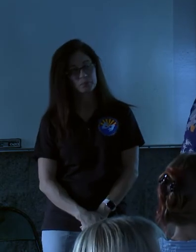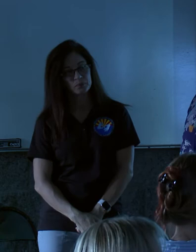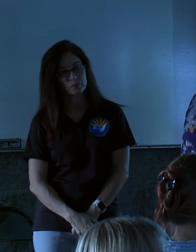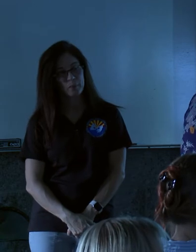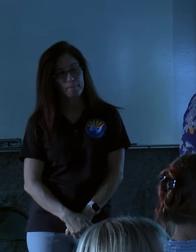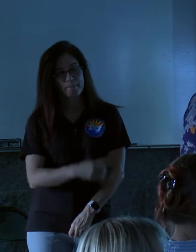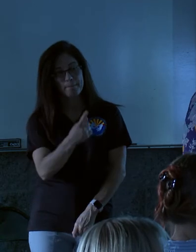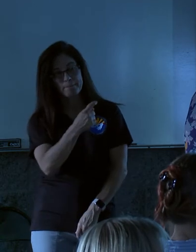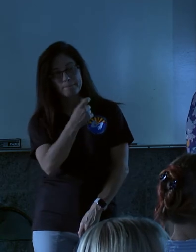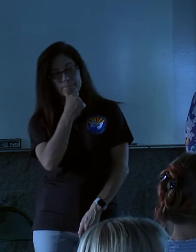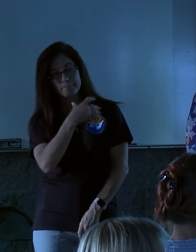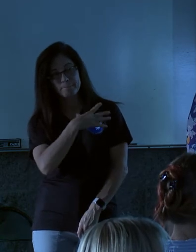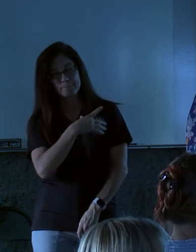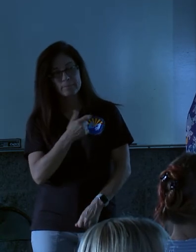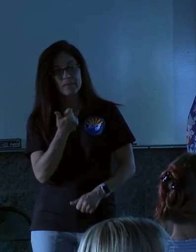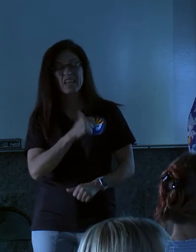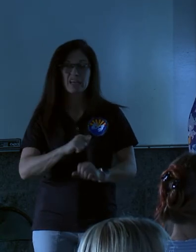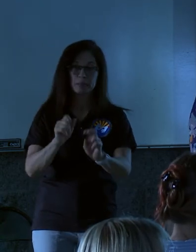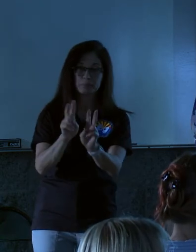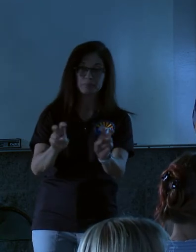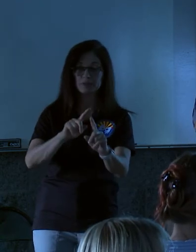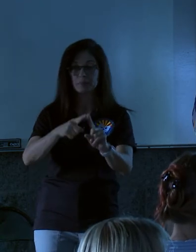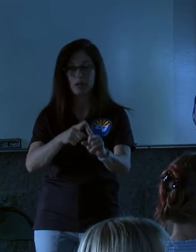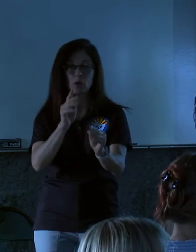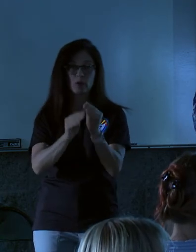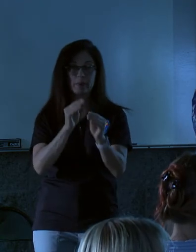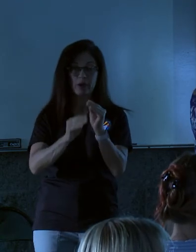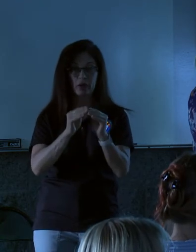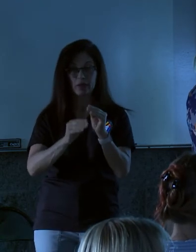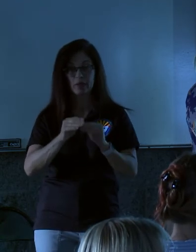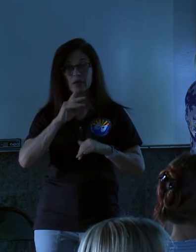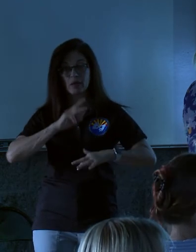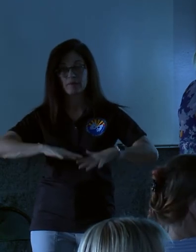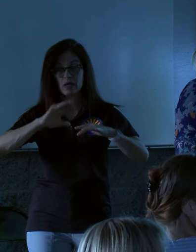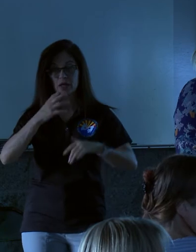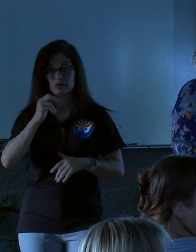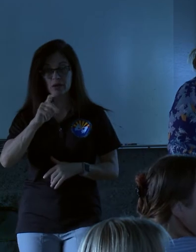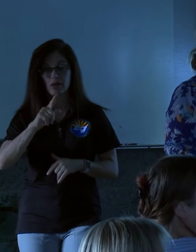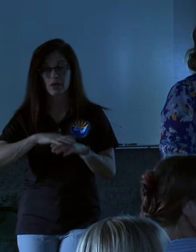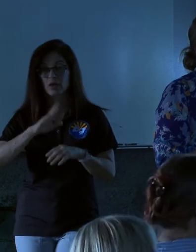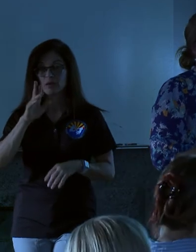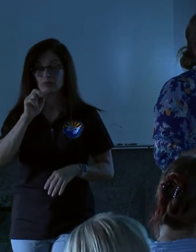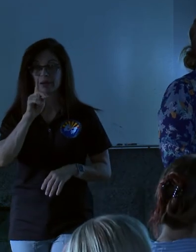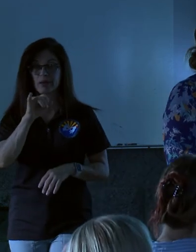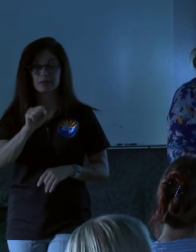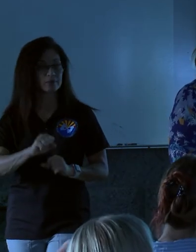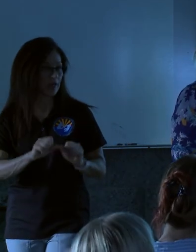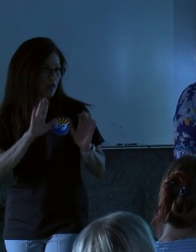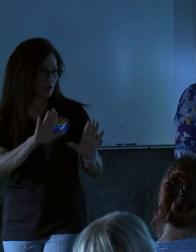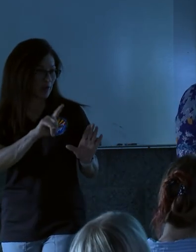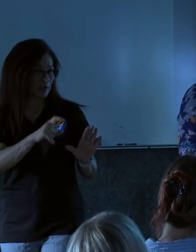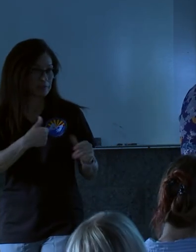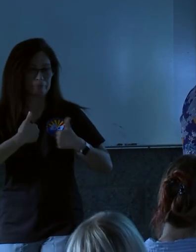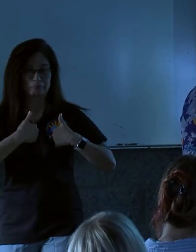assessments yet on repairing that flood channel on breakfast? I think that's a great question. And I'm not